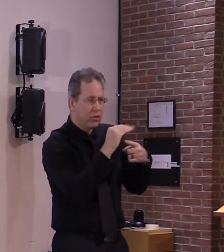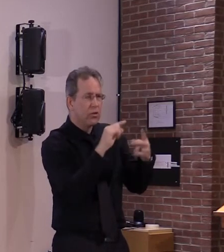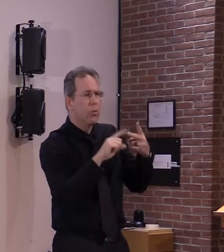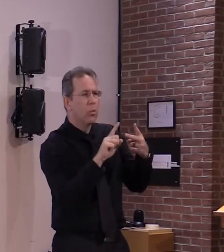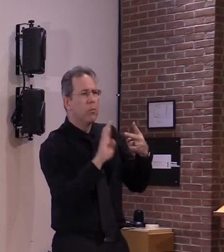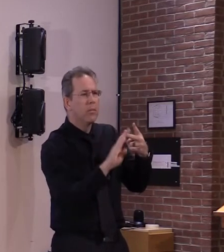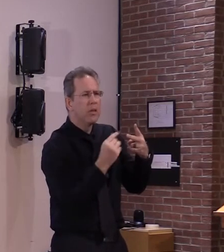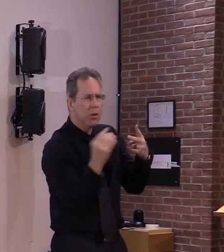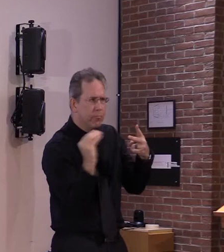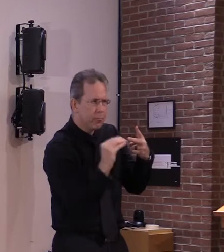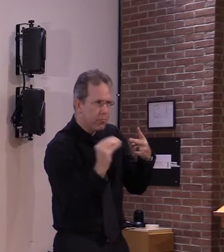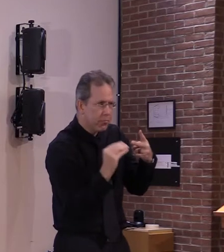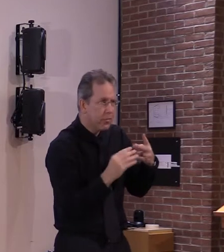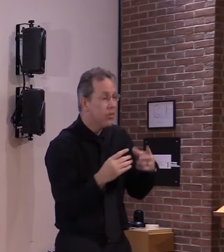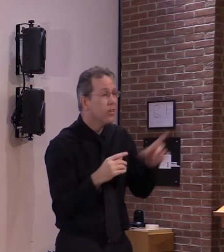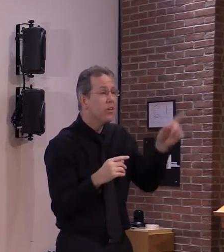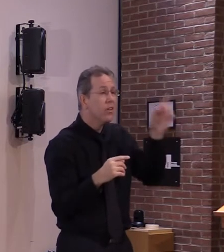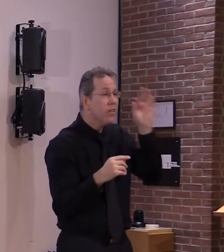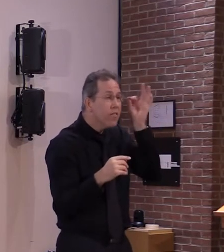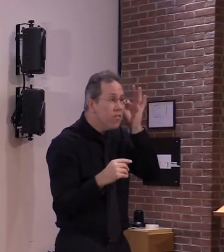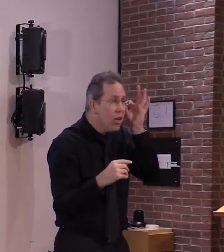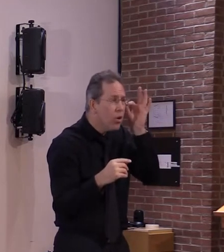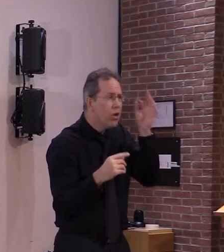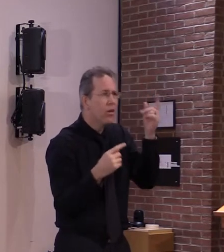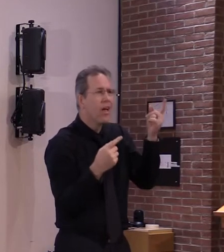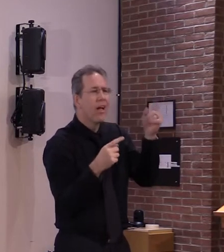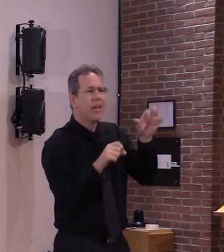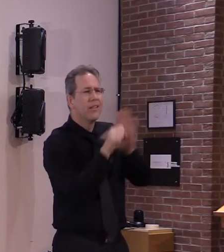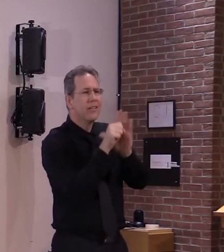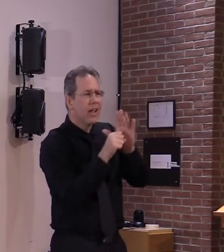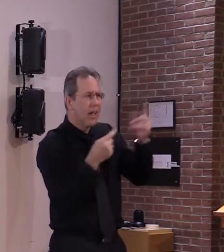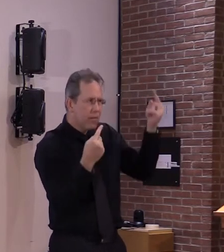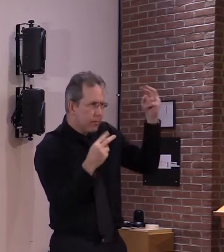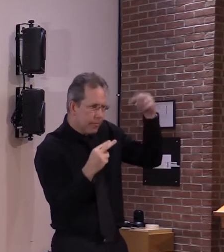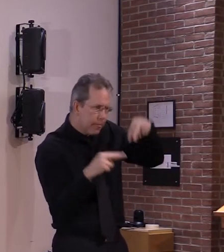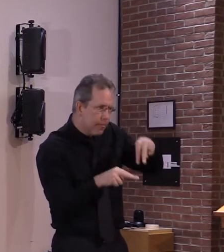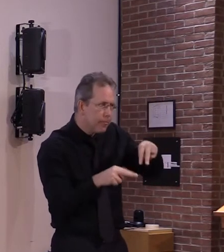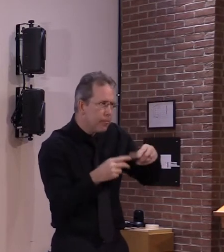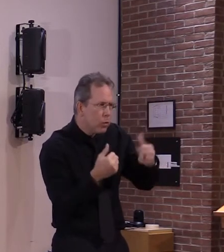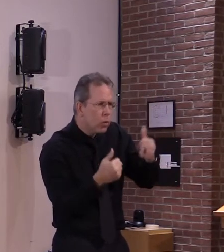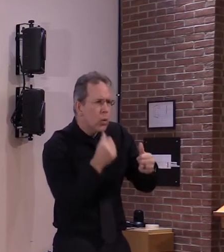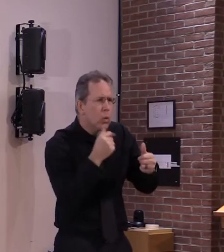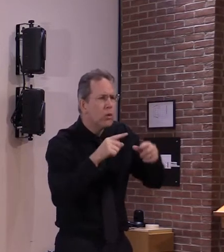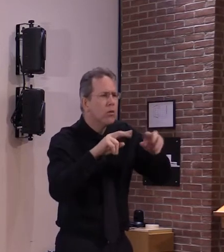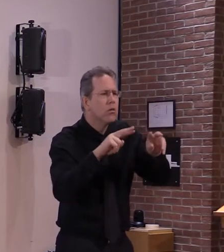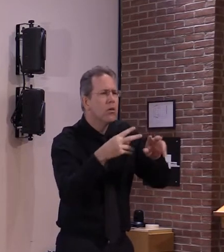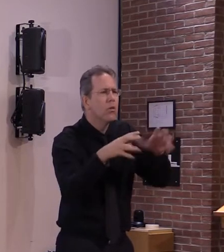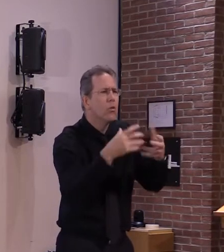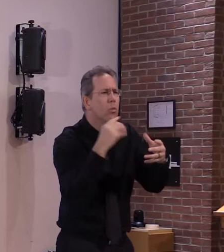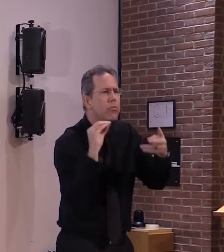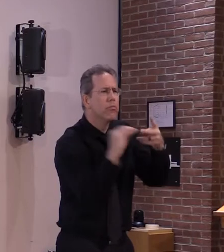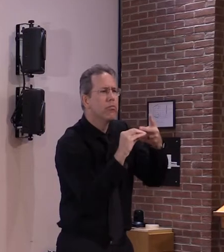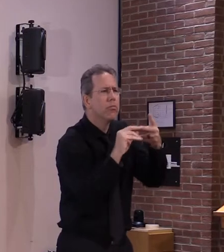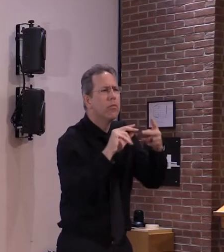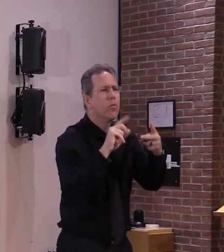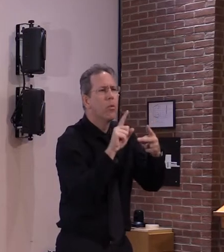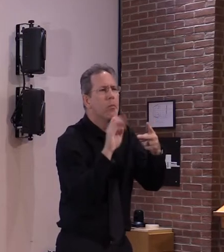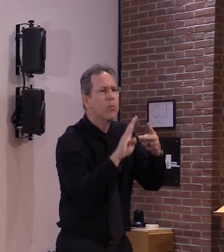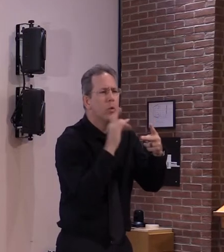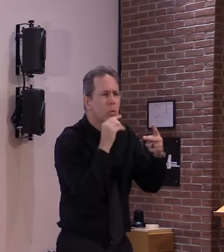practices when it comes to identifying those who comprise these groups and how they will know when their turn has arrived